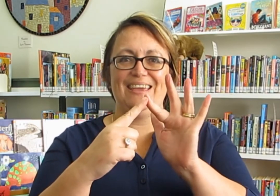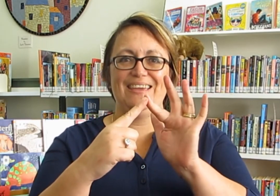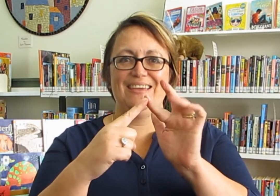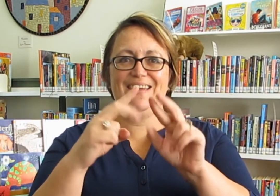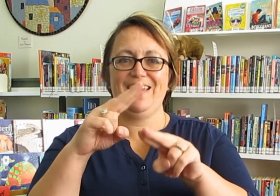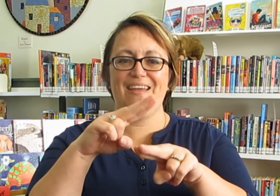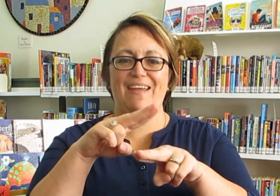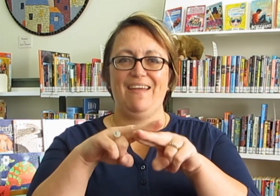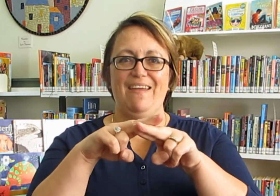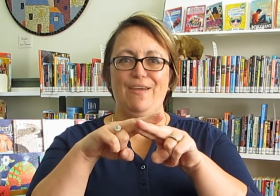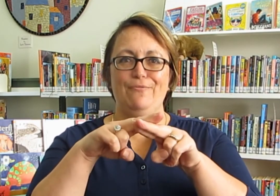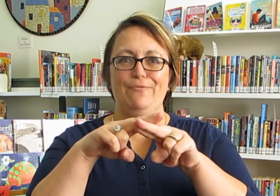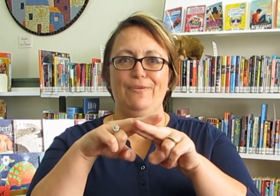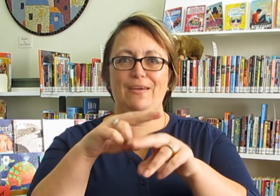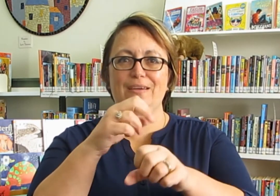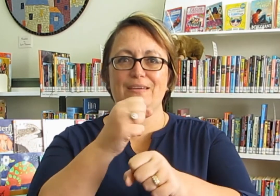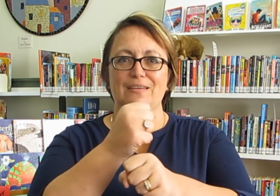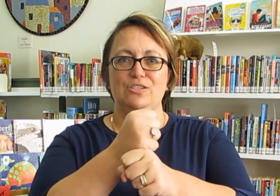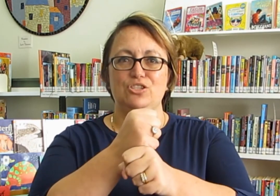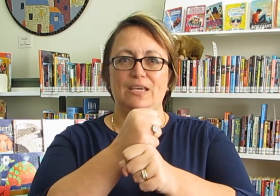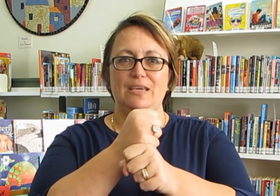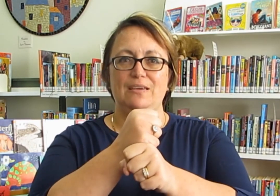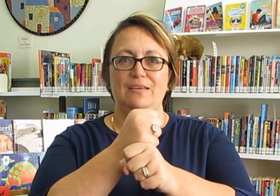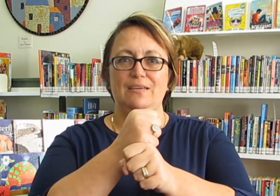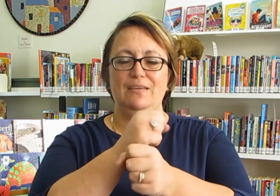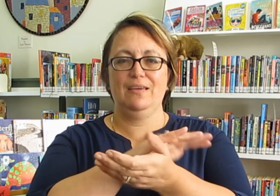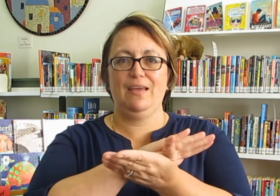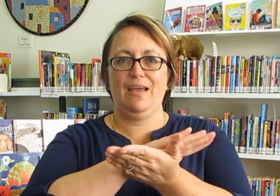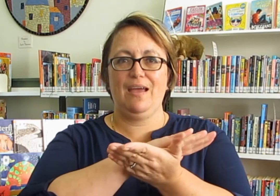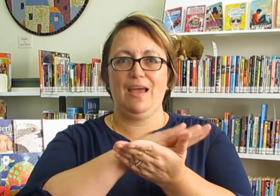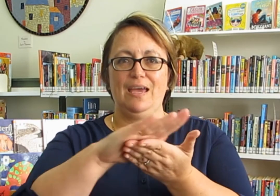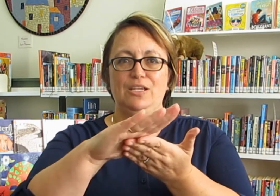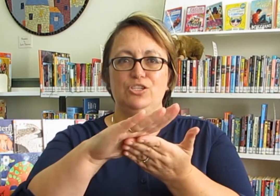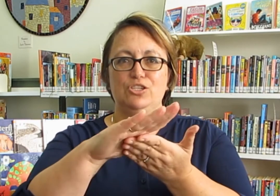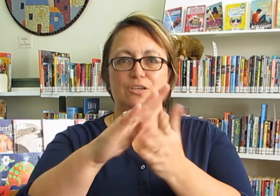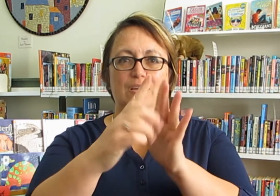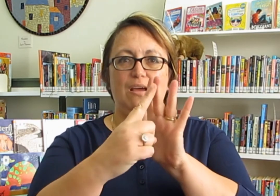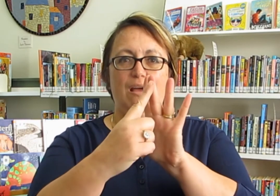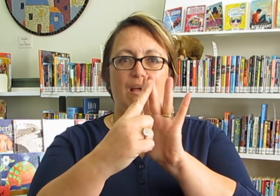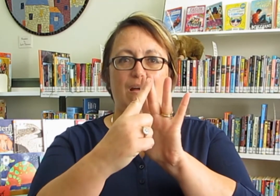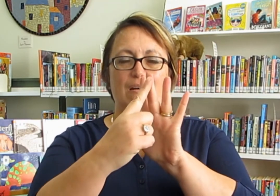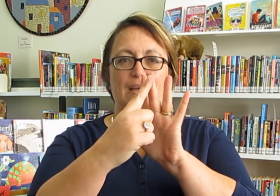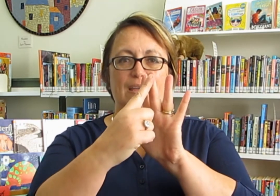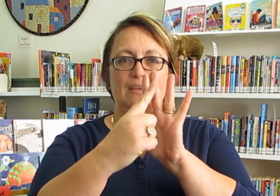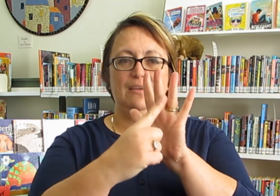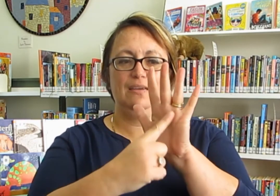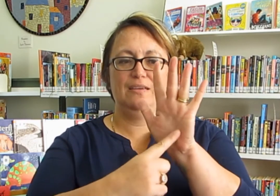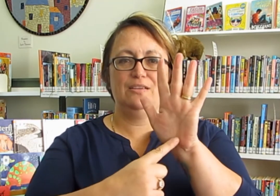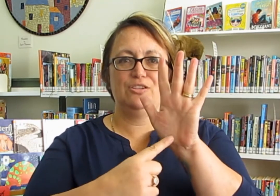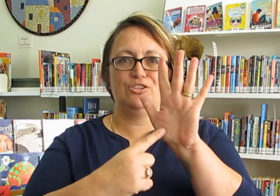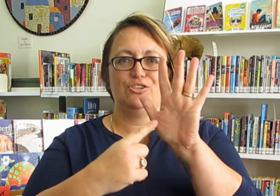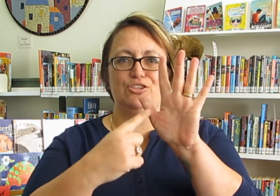F G H I J